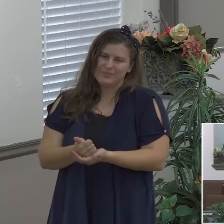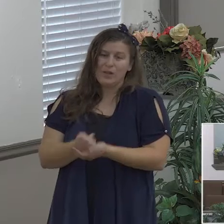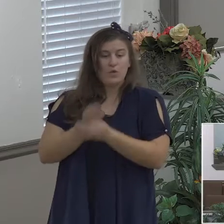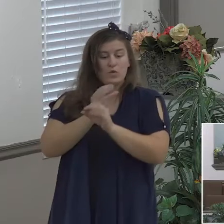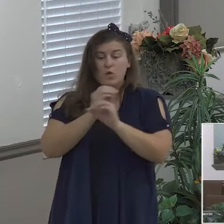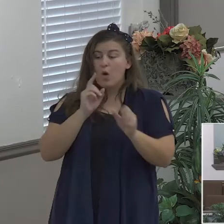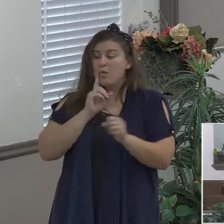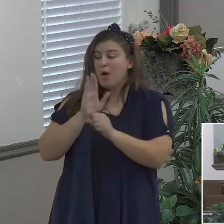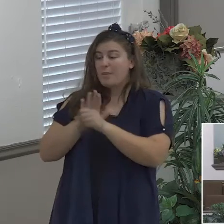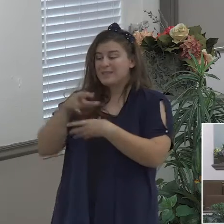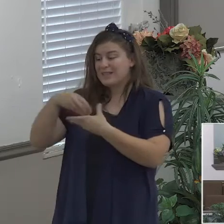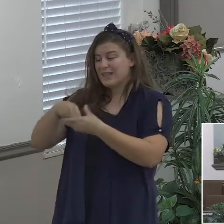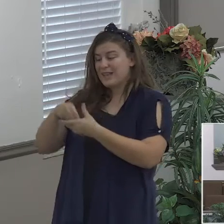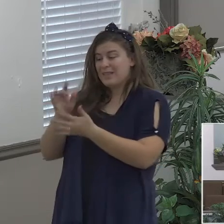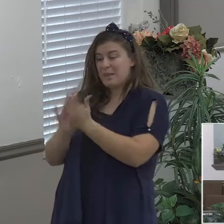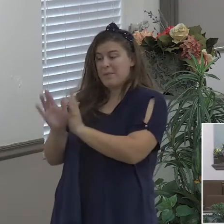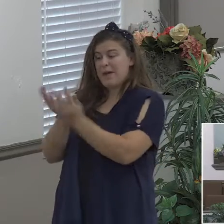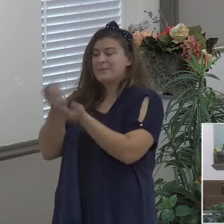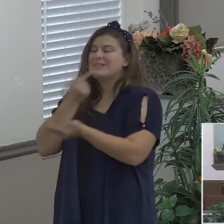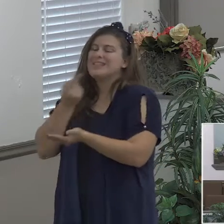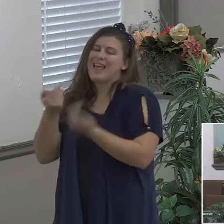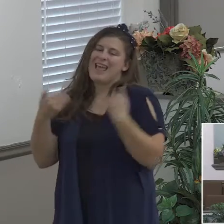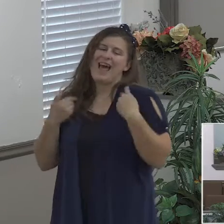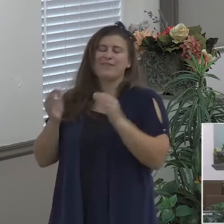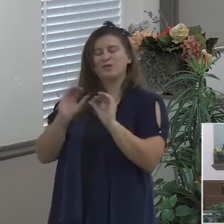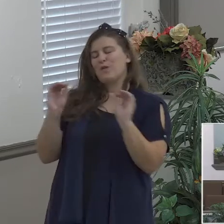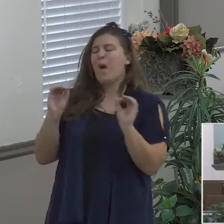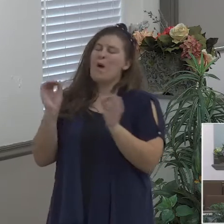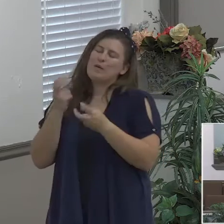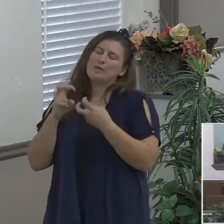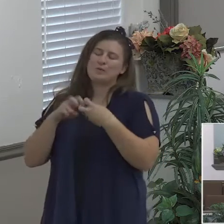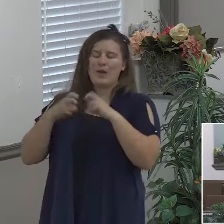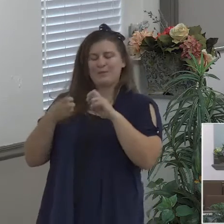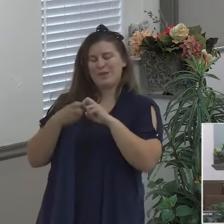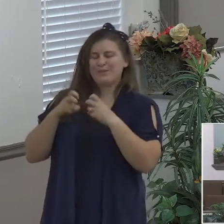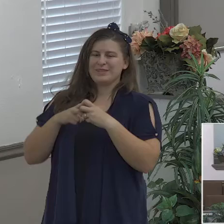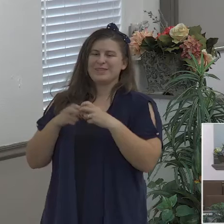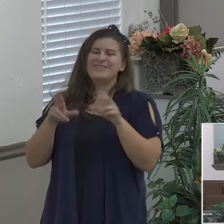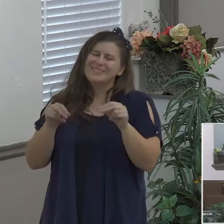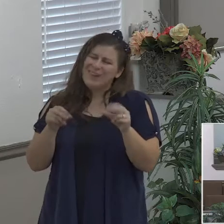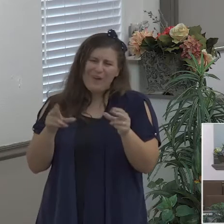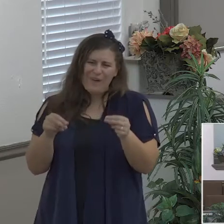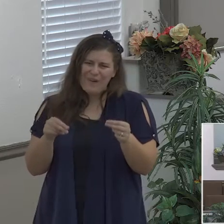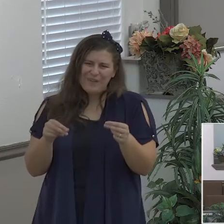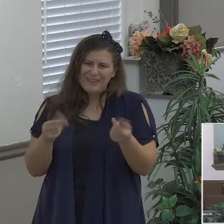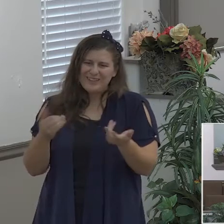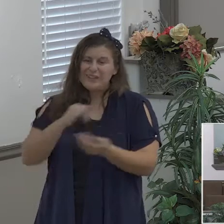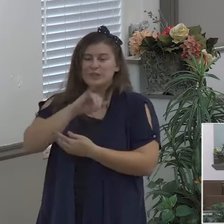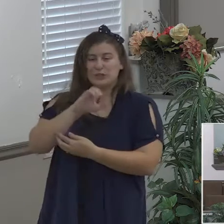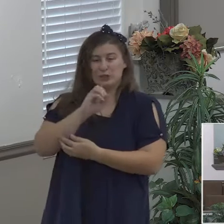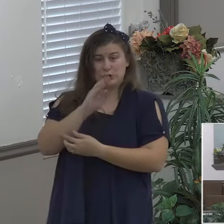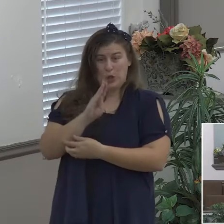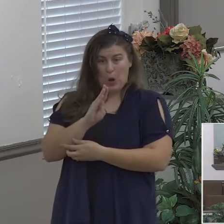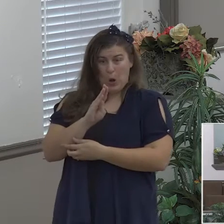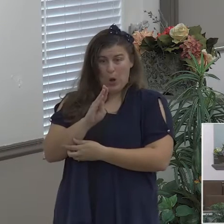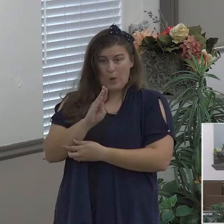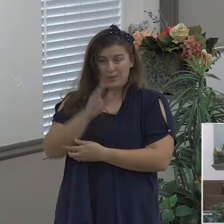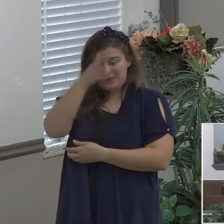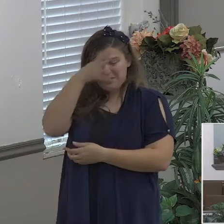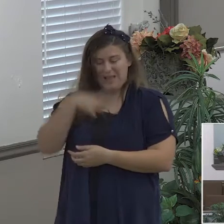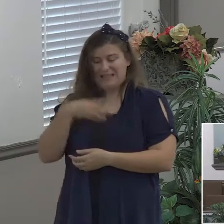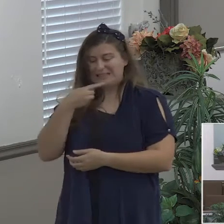we're going to be facing troubles Job said this others said this throughout the Bible we're going to be facing troubles